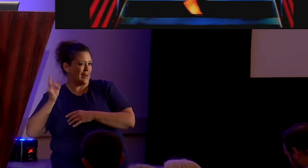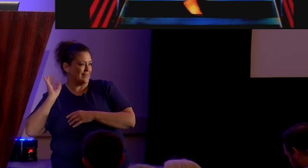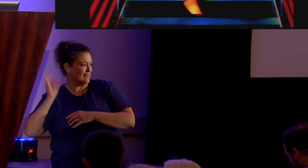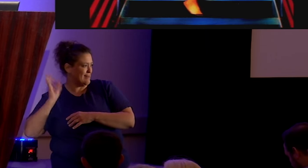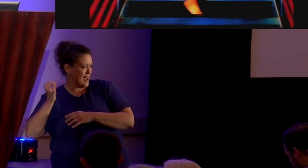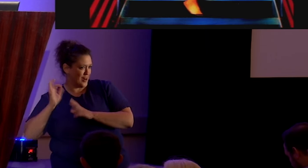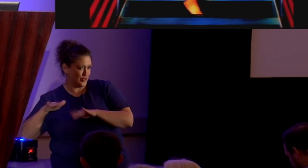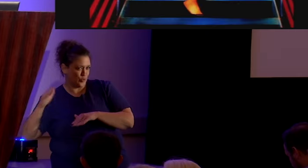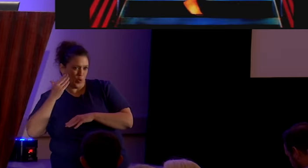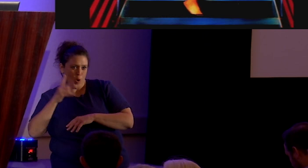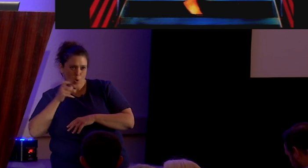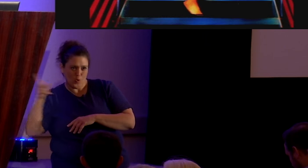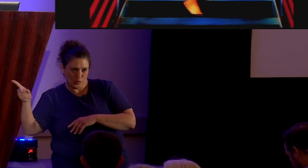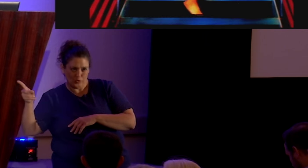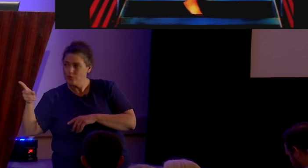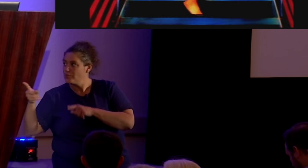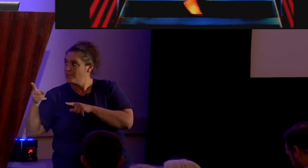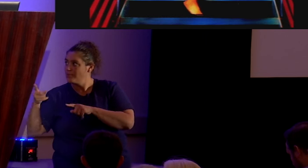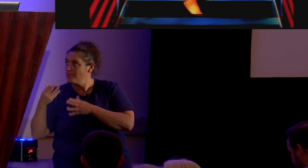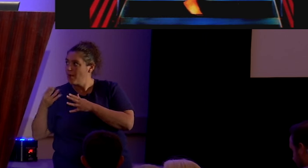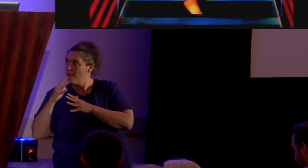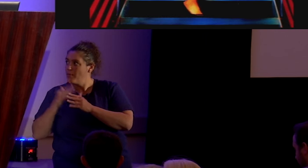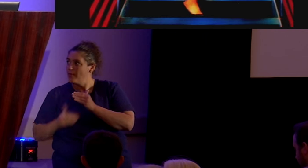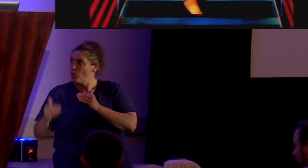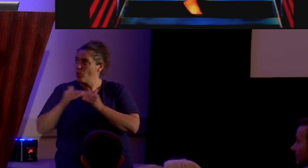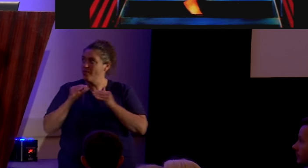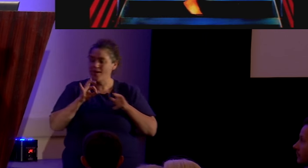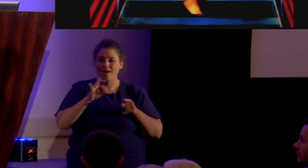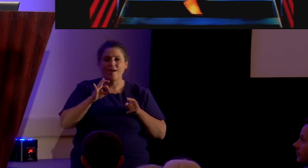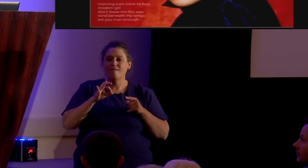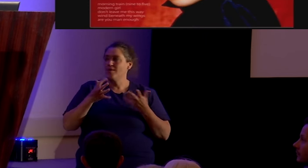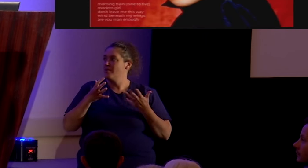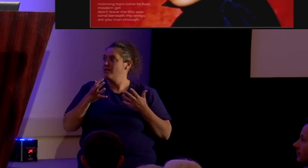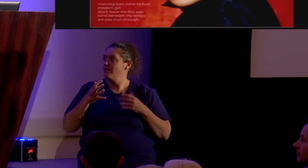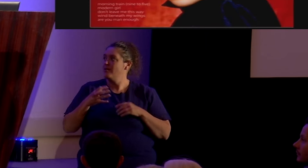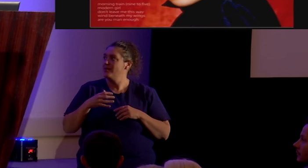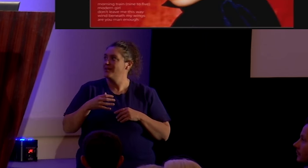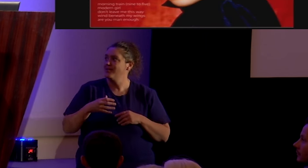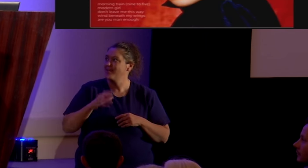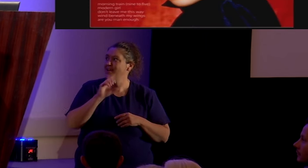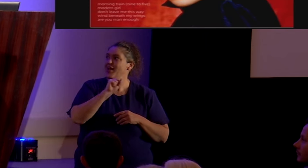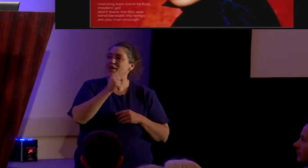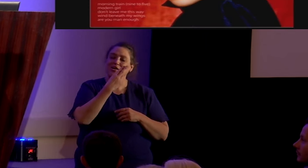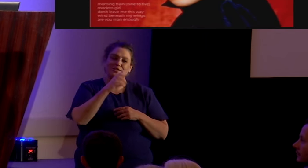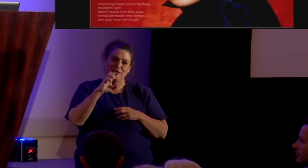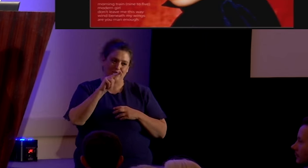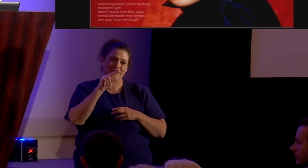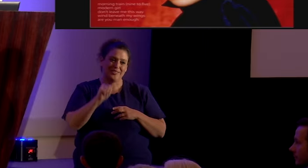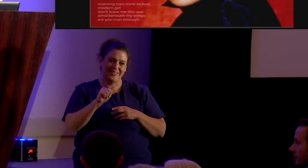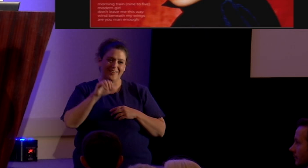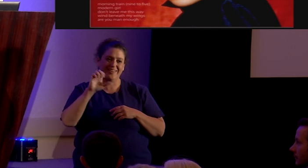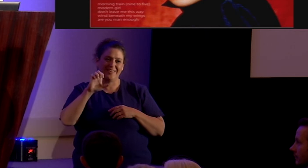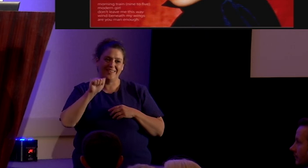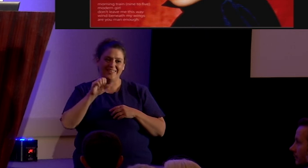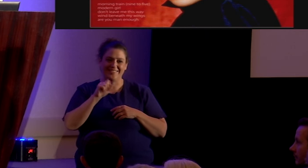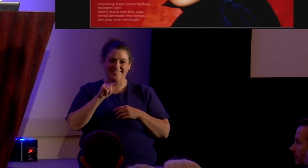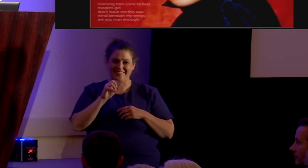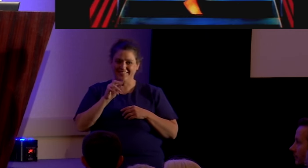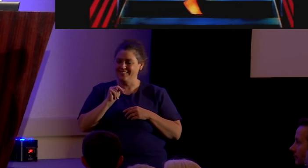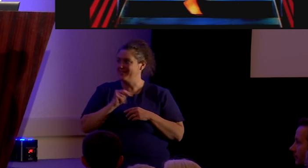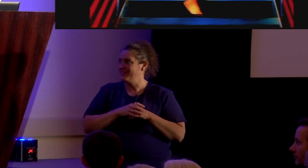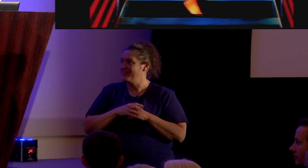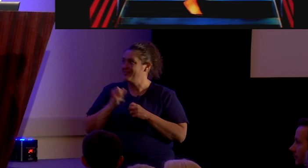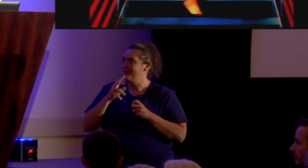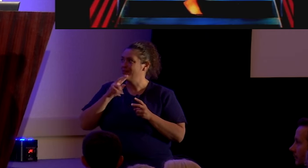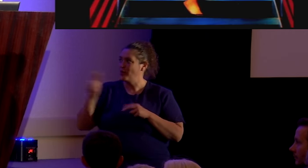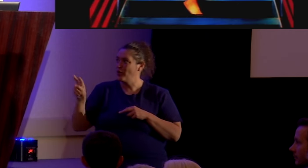who she might be the equivalent of how about sheena easton now take a look right